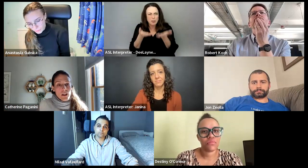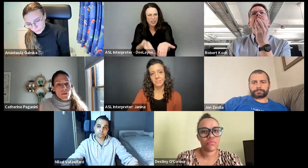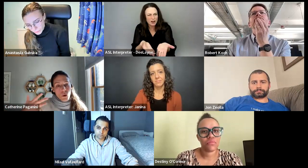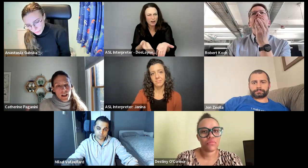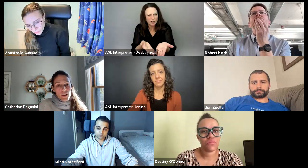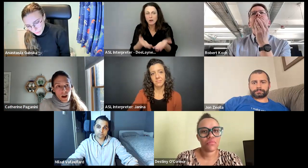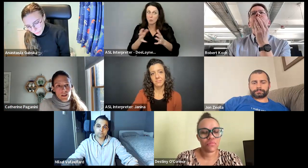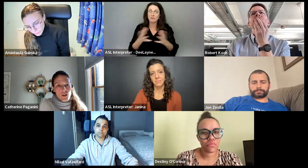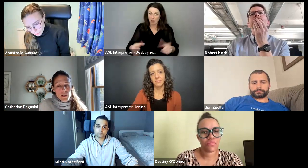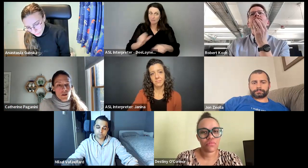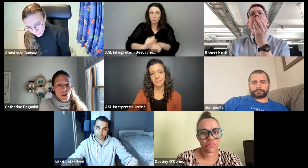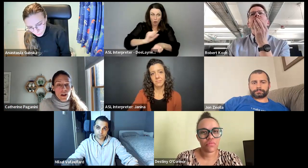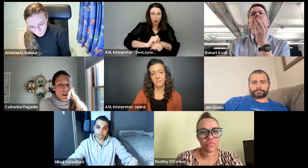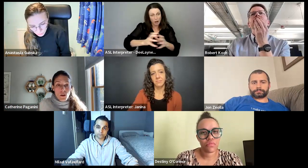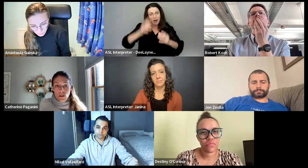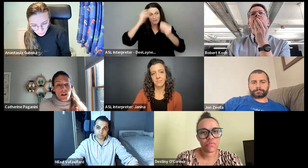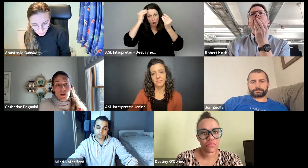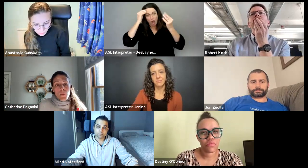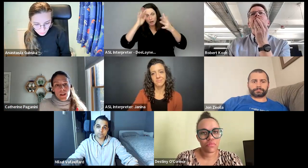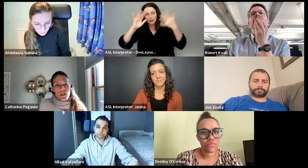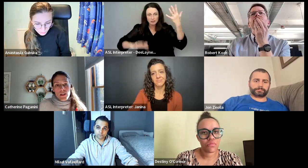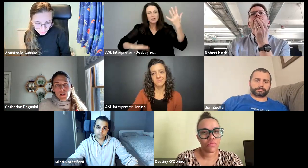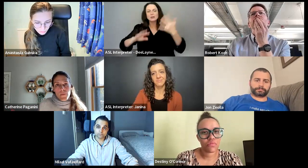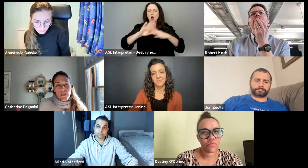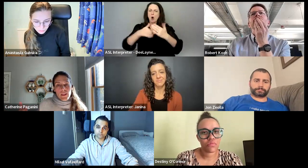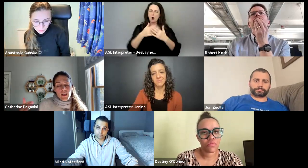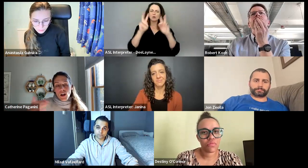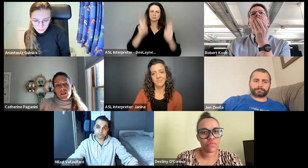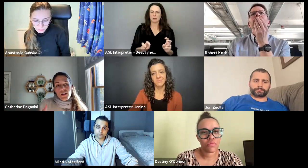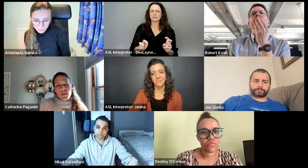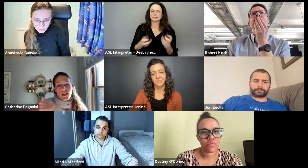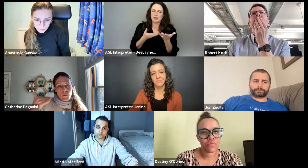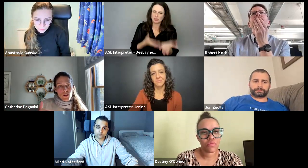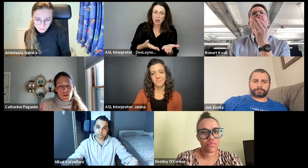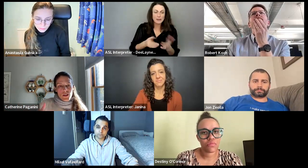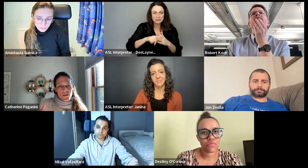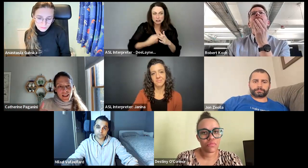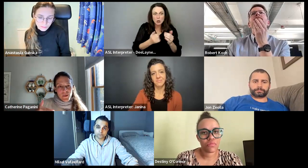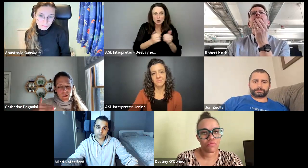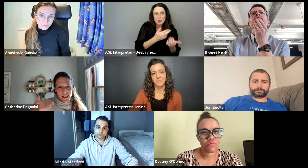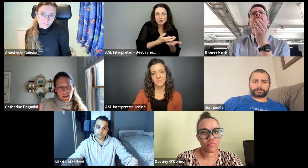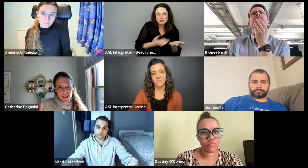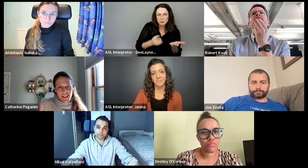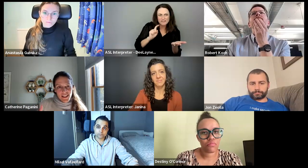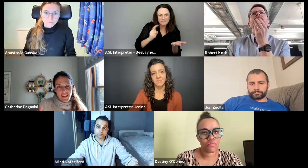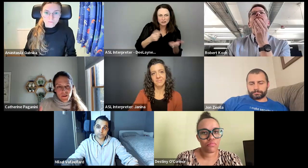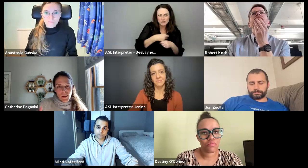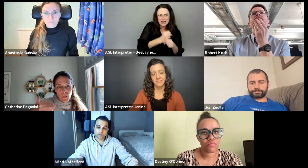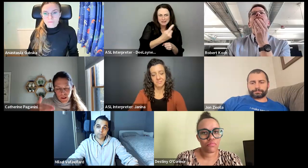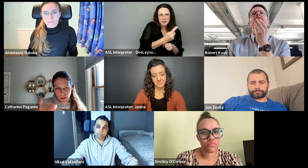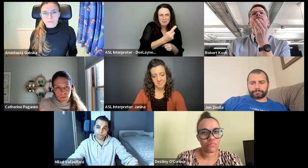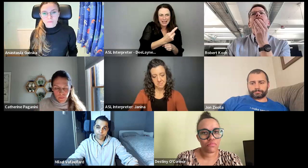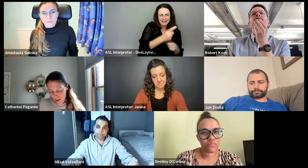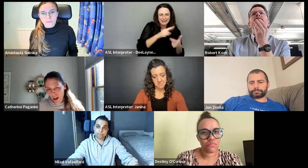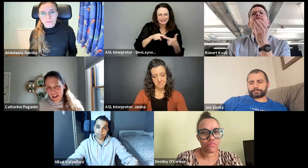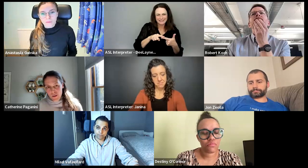We have put a lot of work and thought into it. So those are all topics because it all starts with the resource, right? Like we create something, we